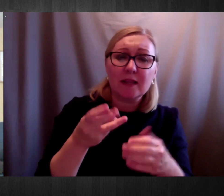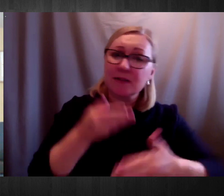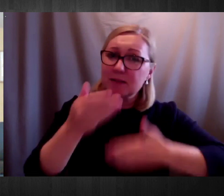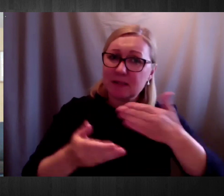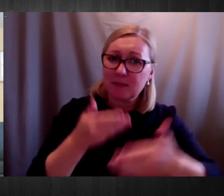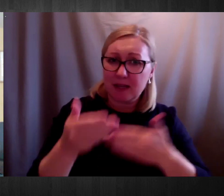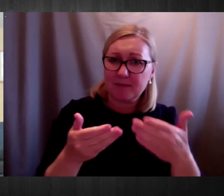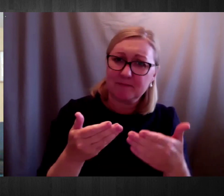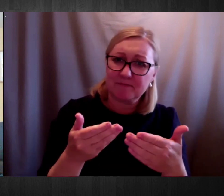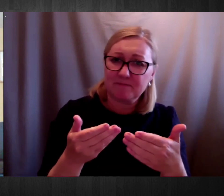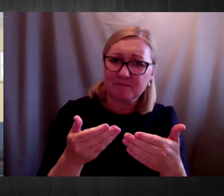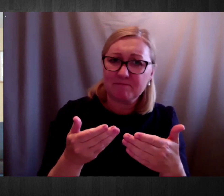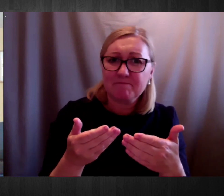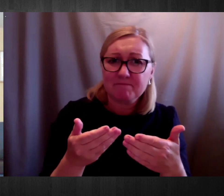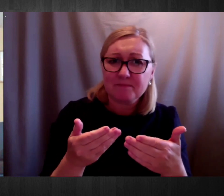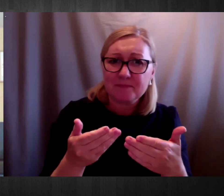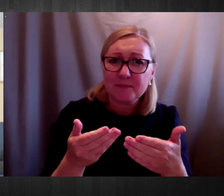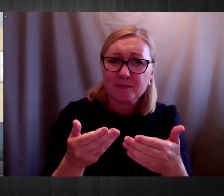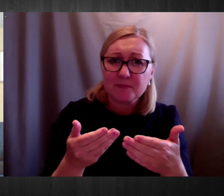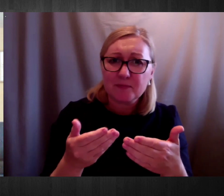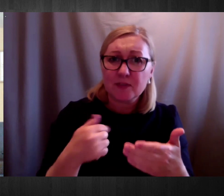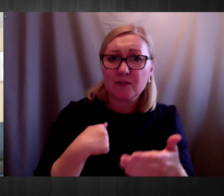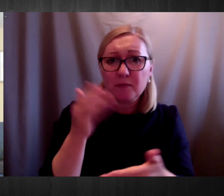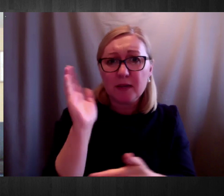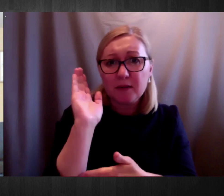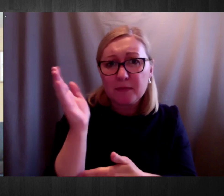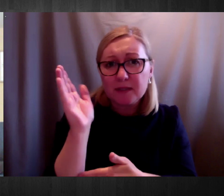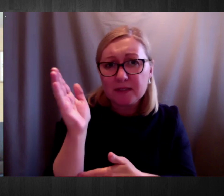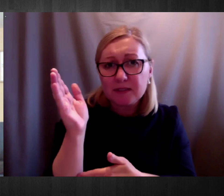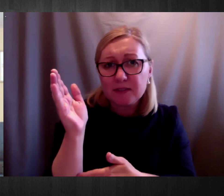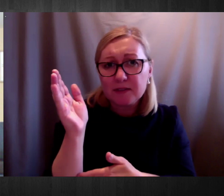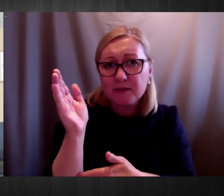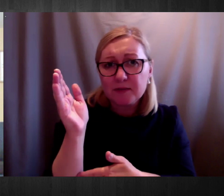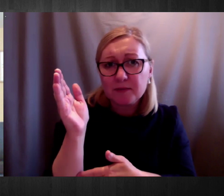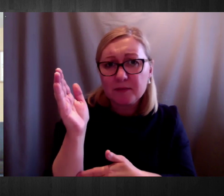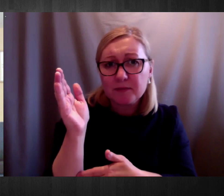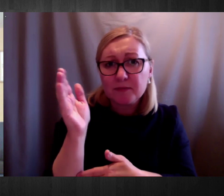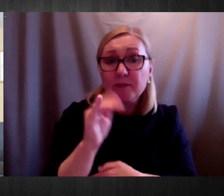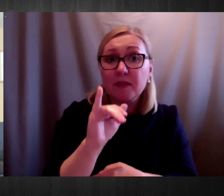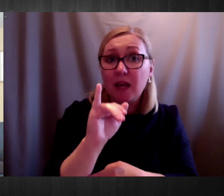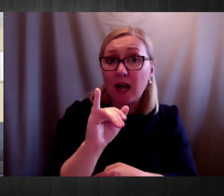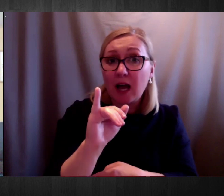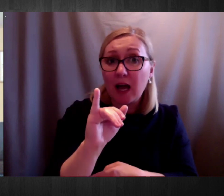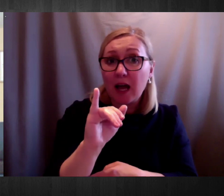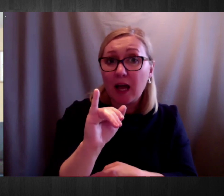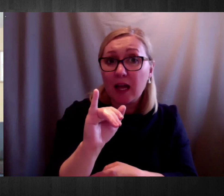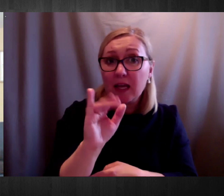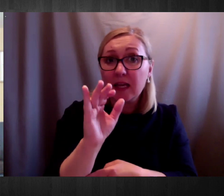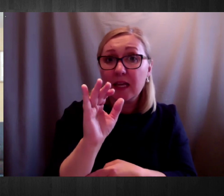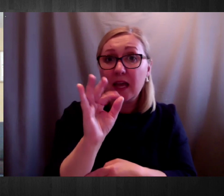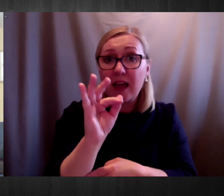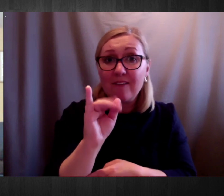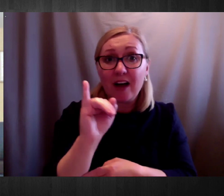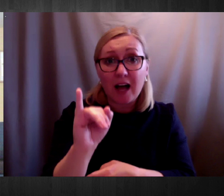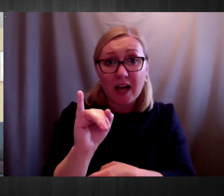So, as James mentioned earlier, ILMI is one of the few DPOs in